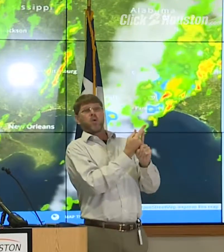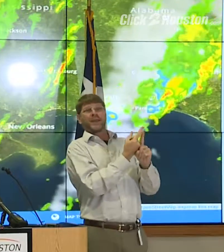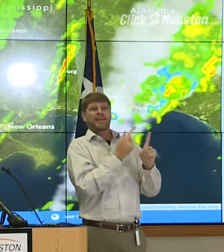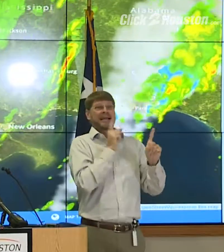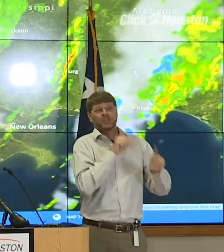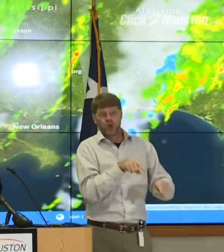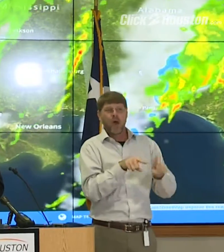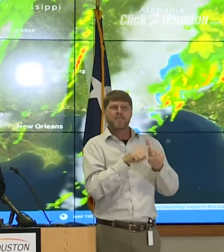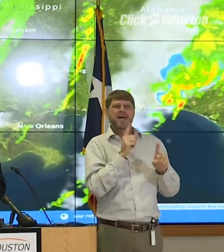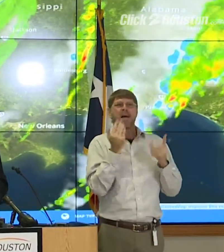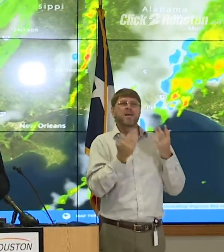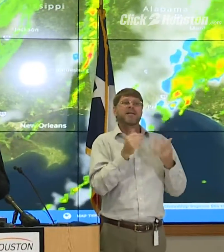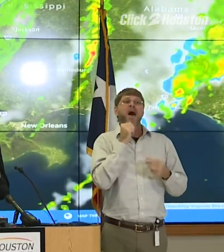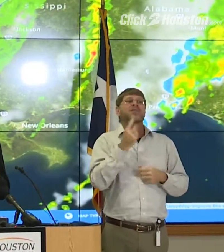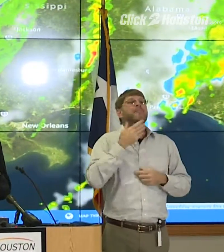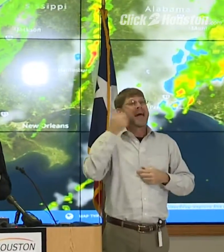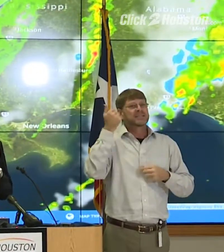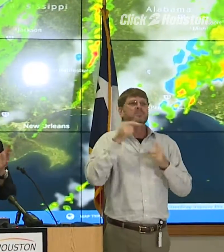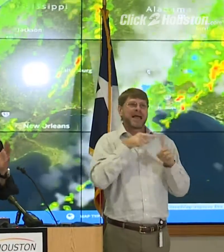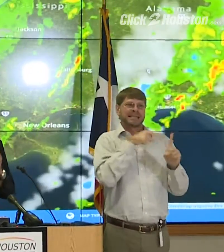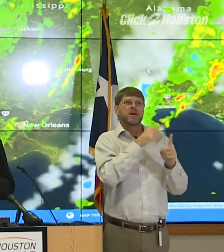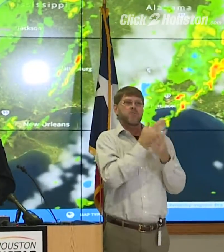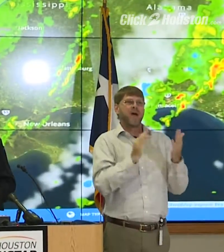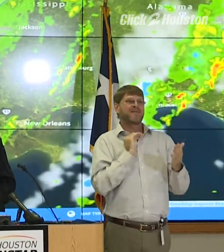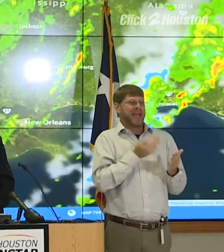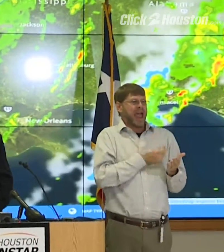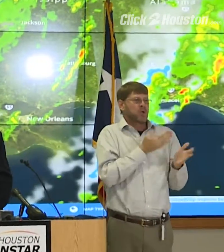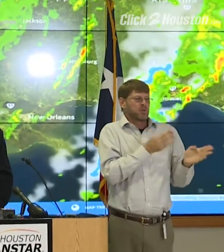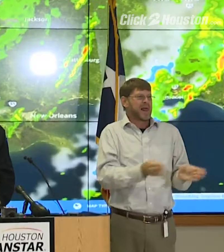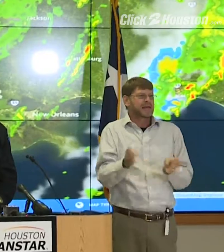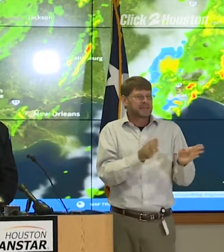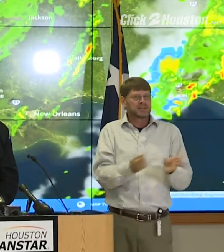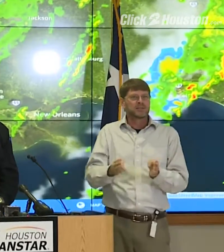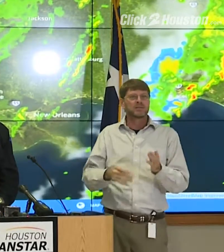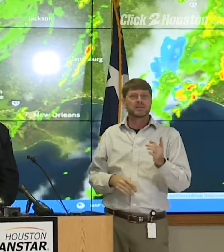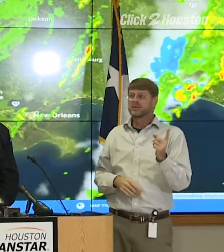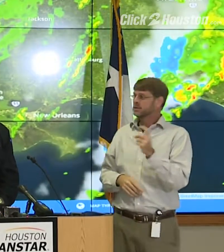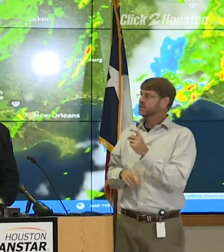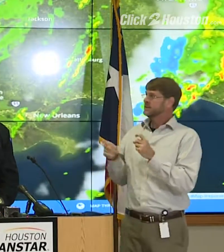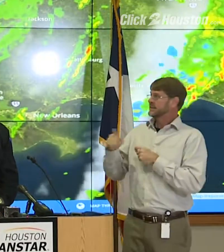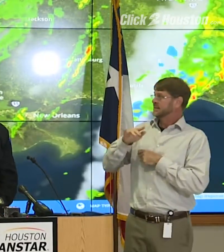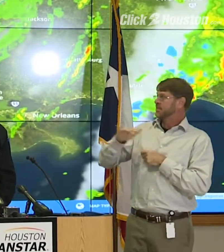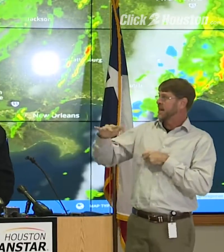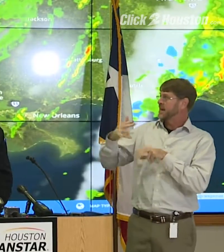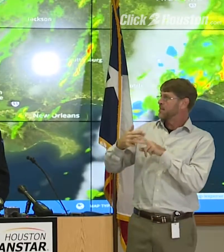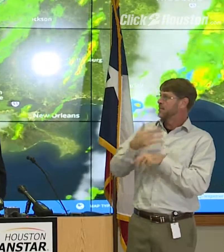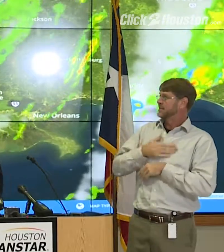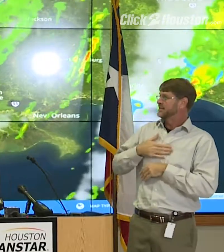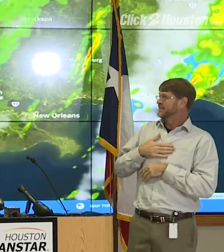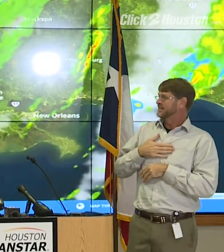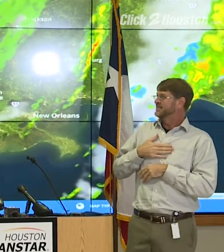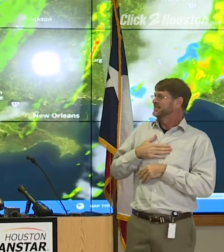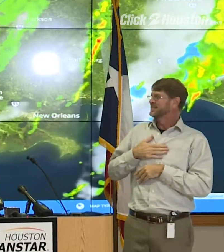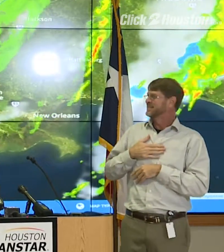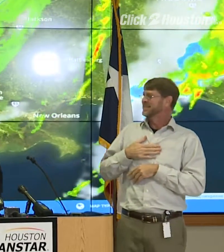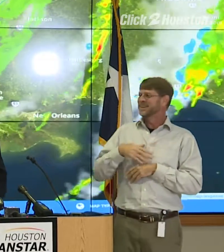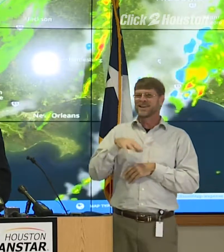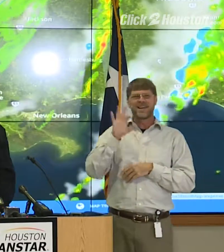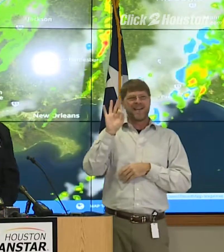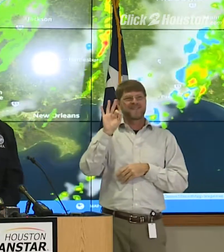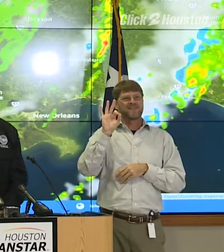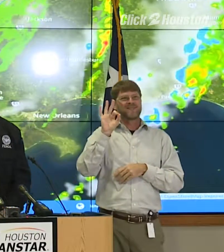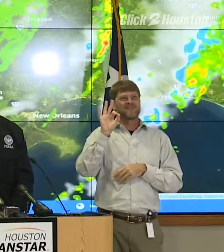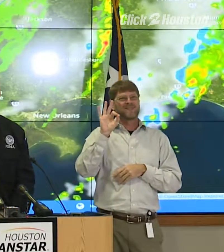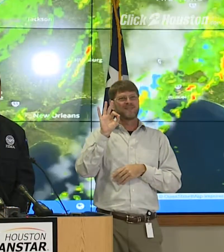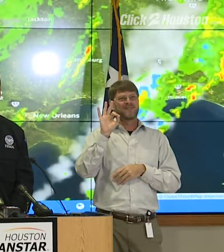It is not necessarily the best solution, but it is part of our toolbox. Can you spell your name for us so that we have it properly? Sure. F is